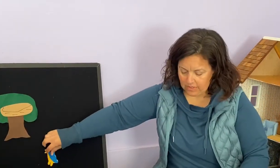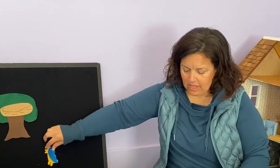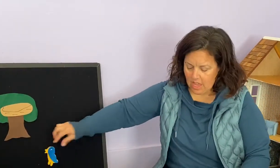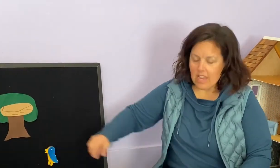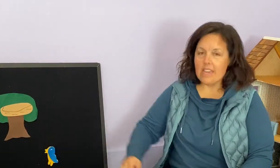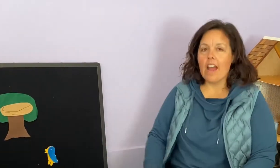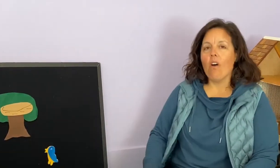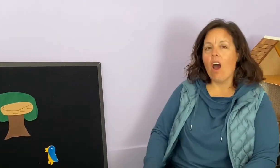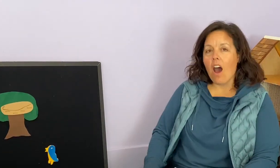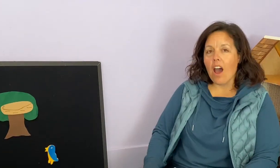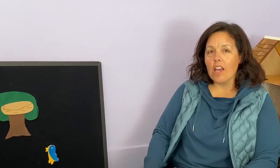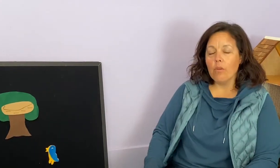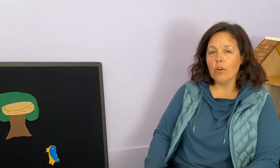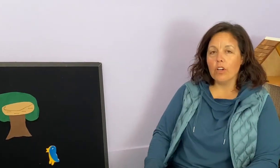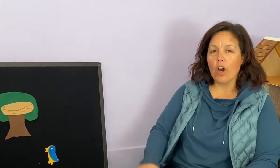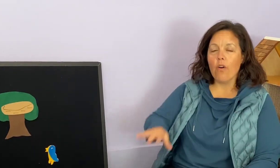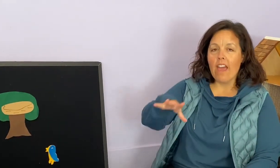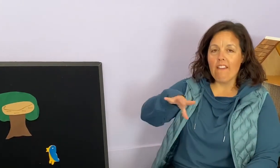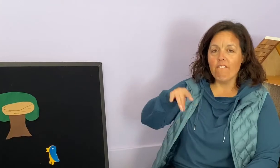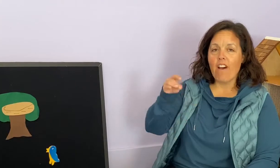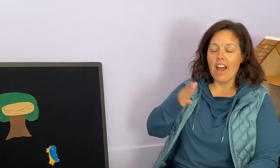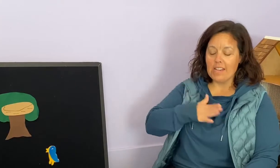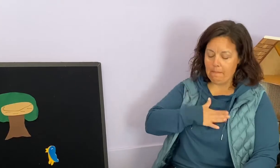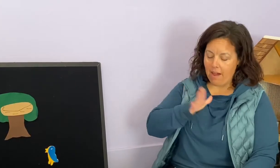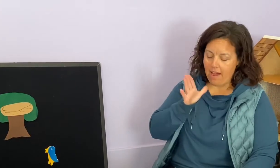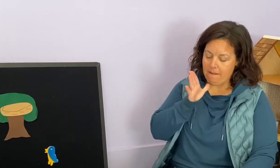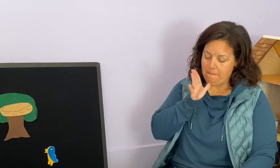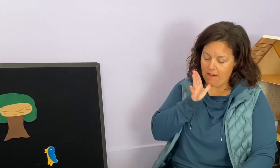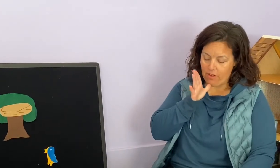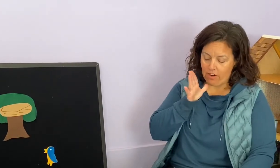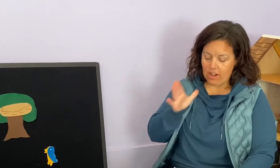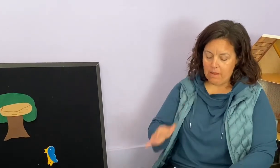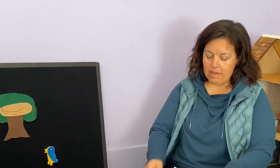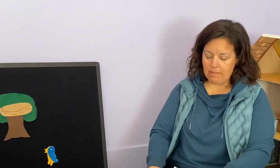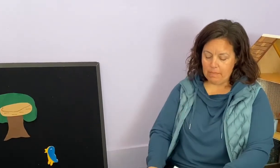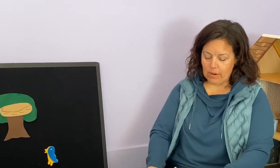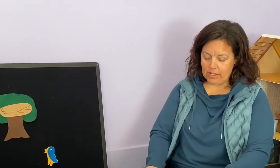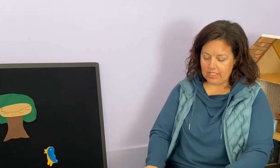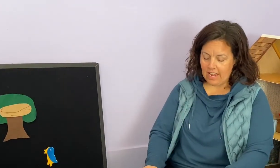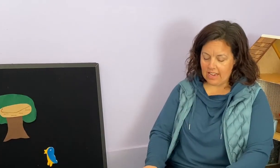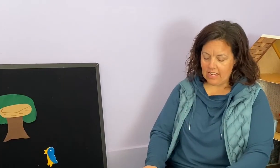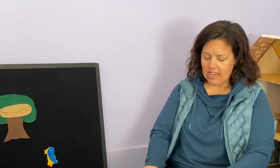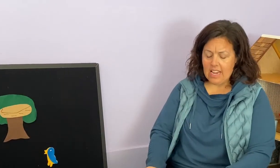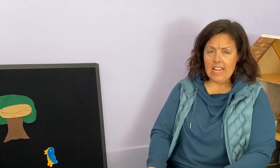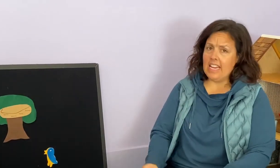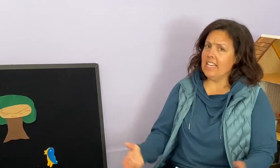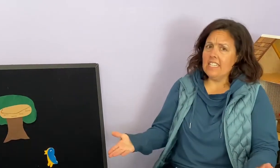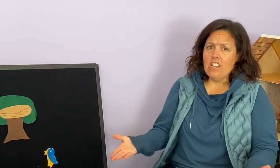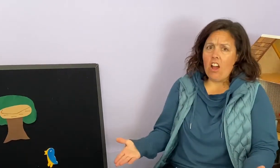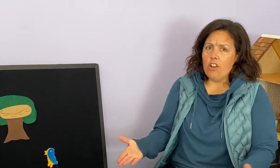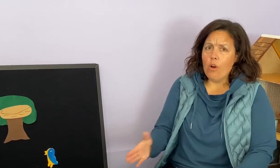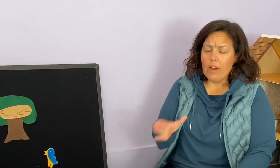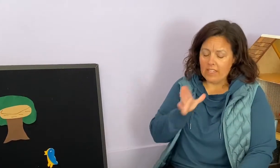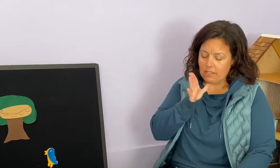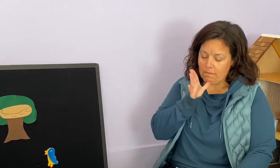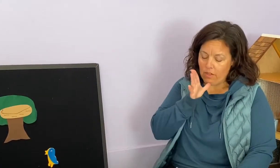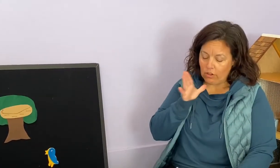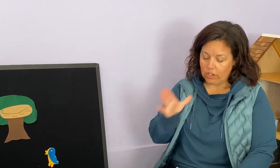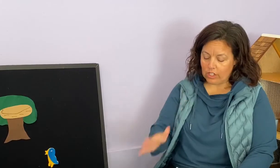Now I will go and find my mother, baby bird said. He did not know what his mother looked